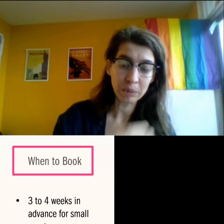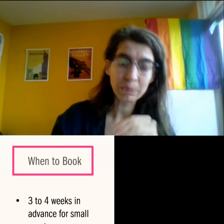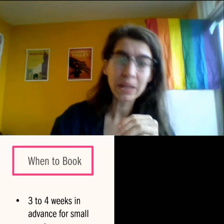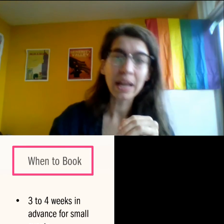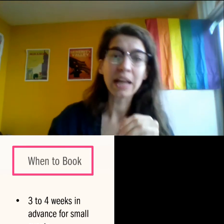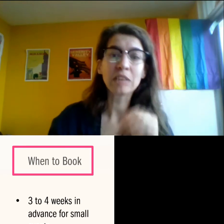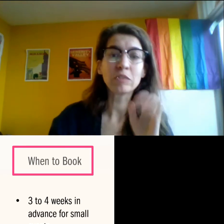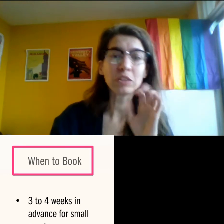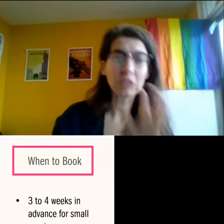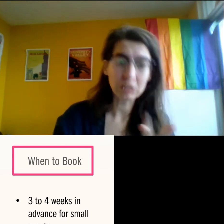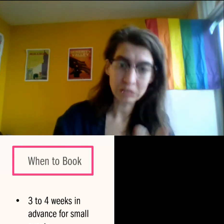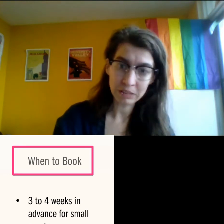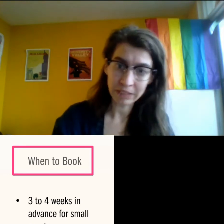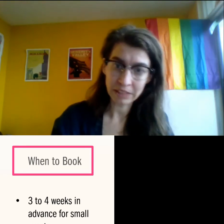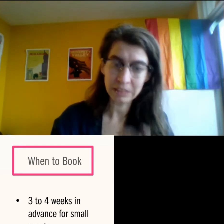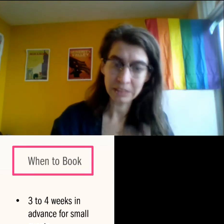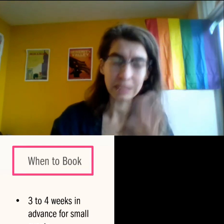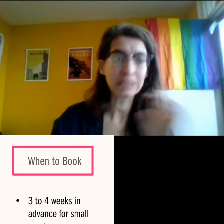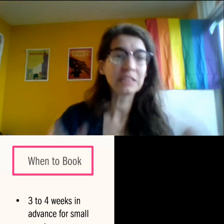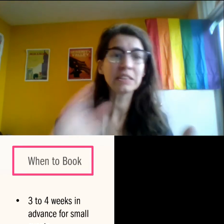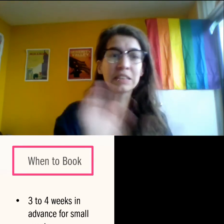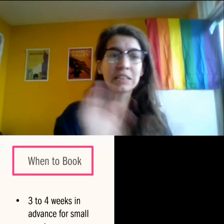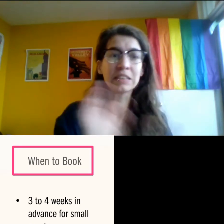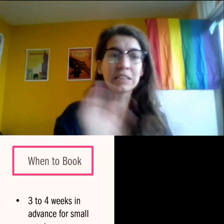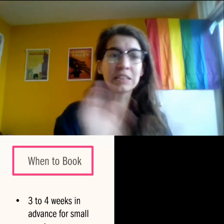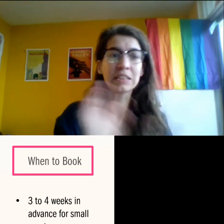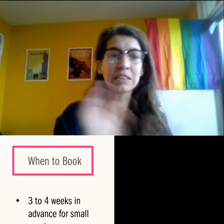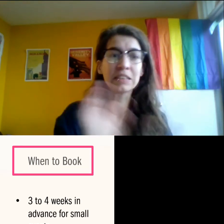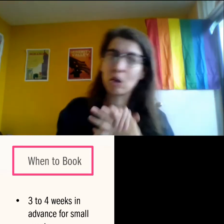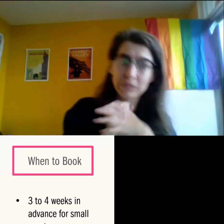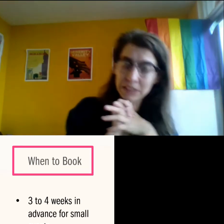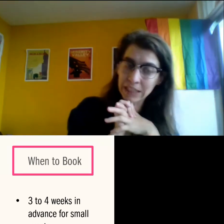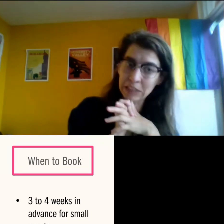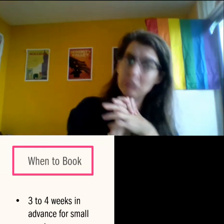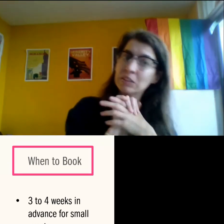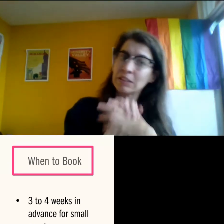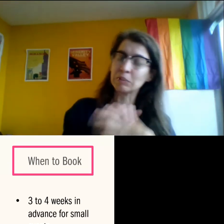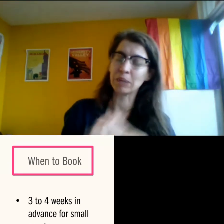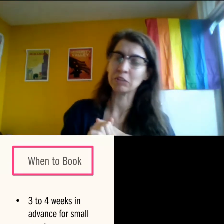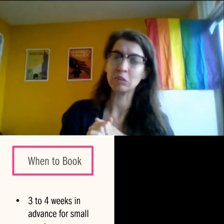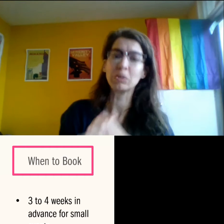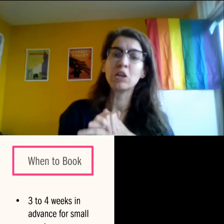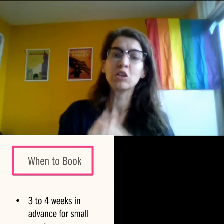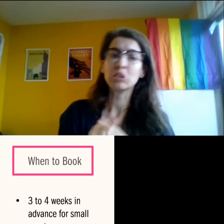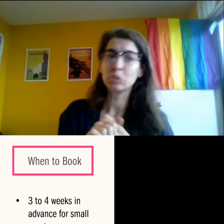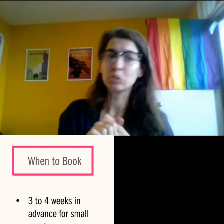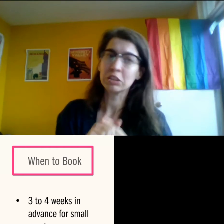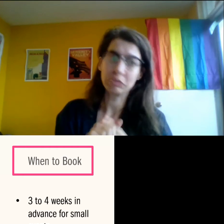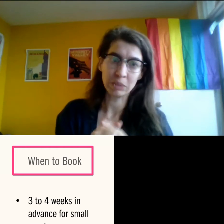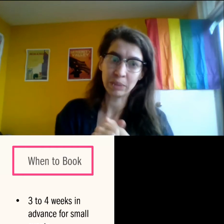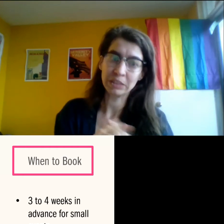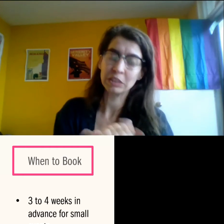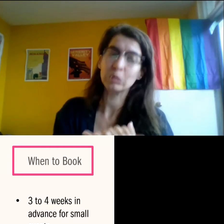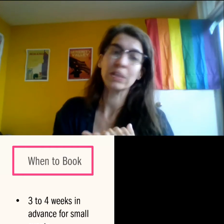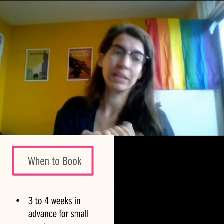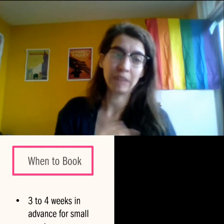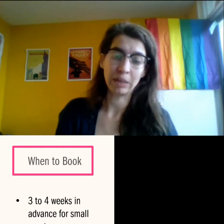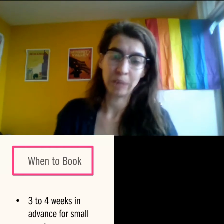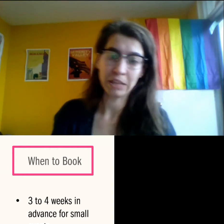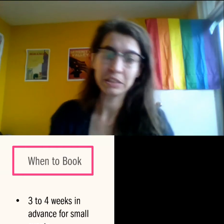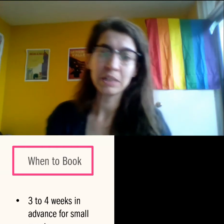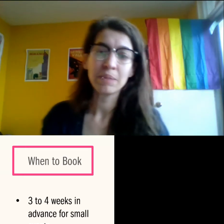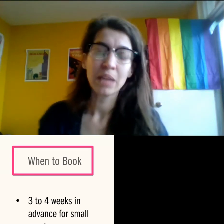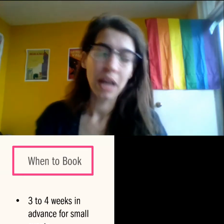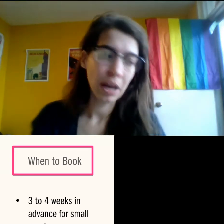minimum and for larger events. And this is gotten off of stage on depth spectrum. Two to three months is what they